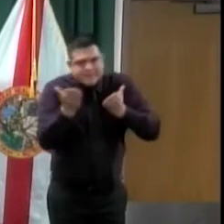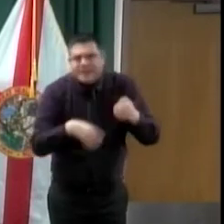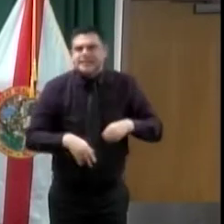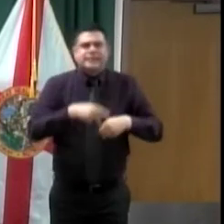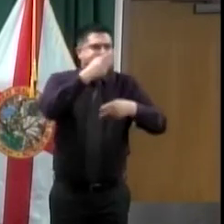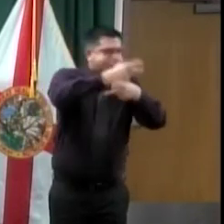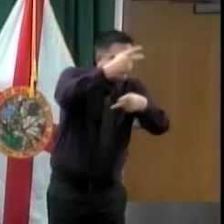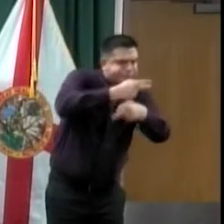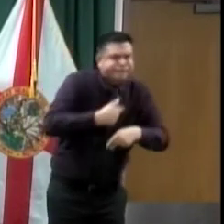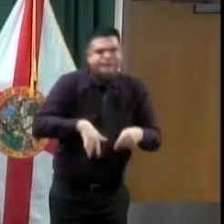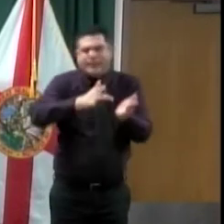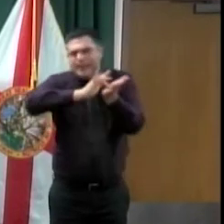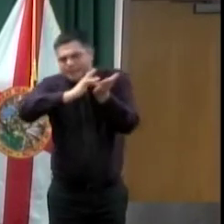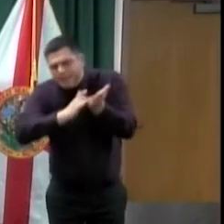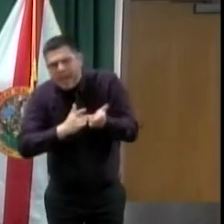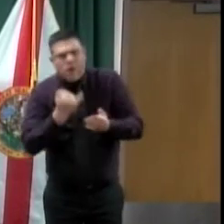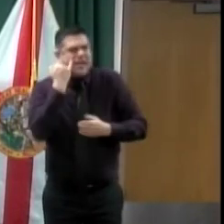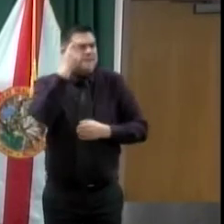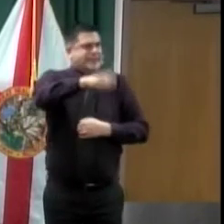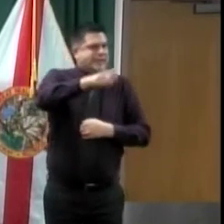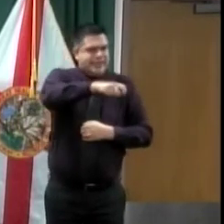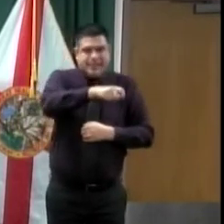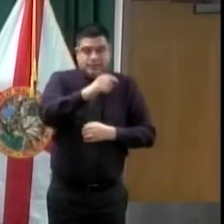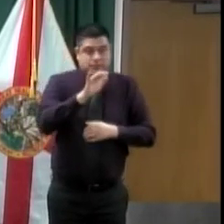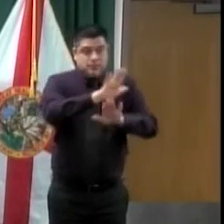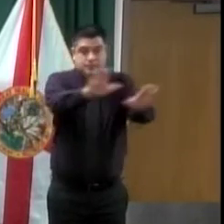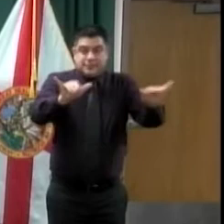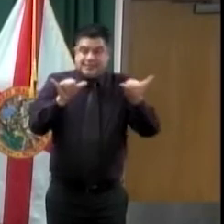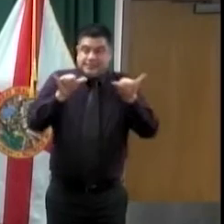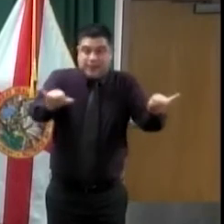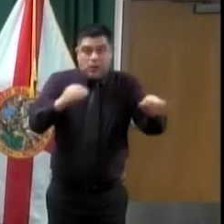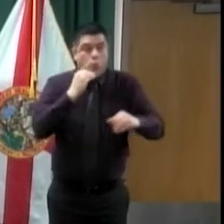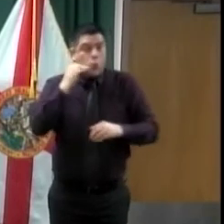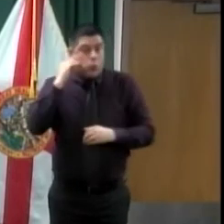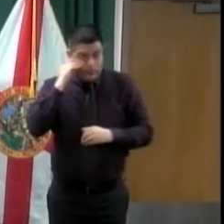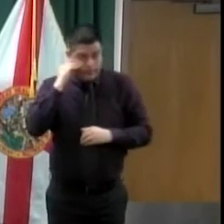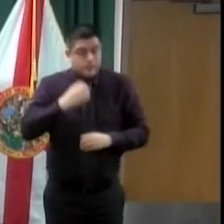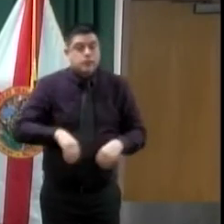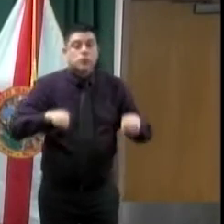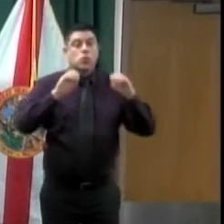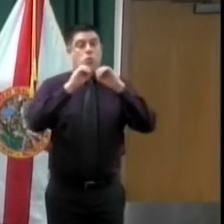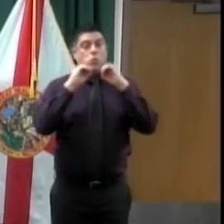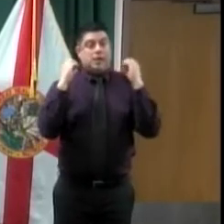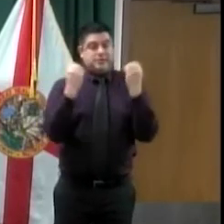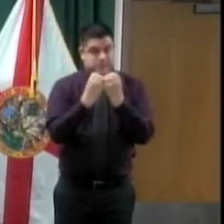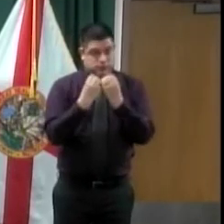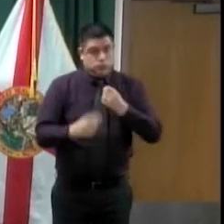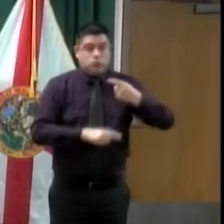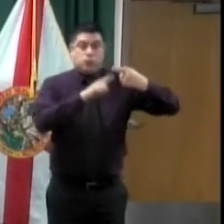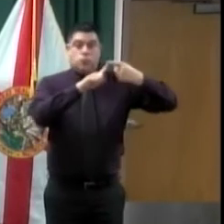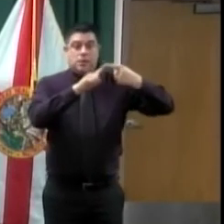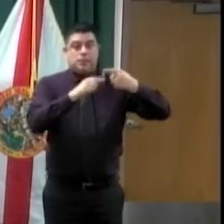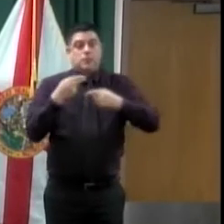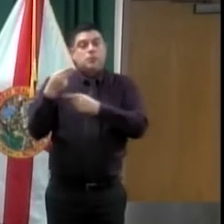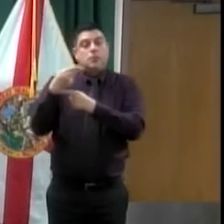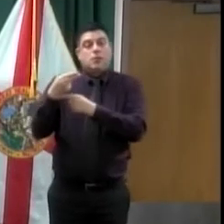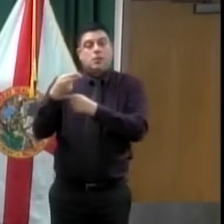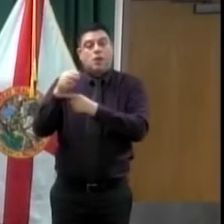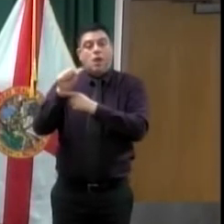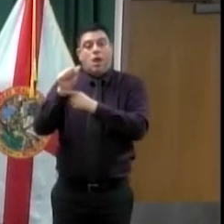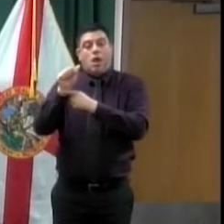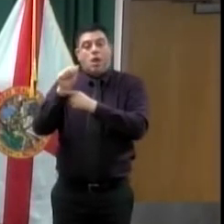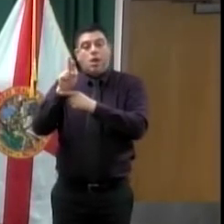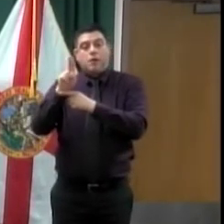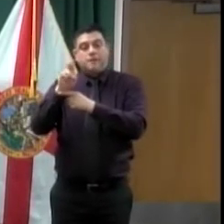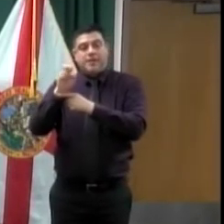services include Harvest Time International, the Sharing Center, and Meals on Wheels. And I cannot